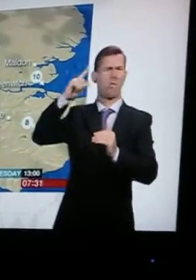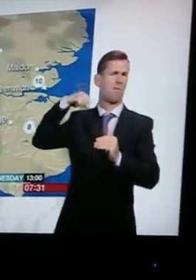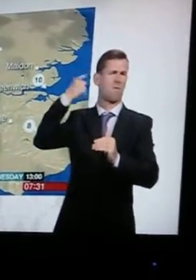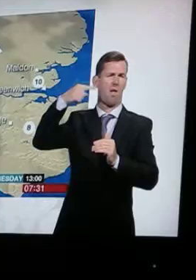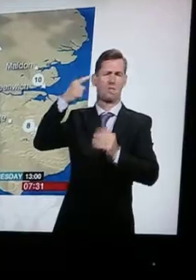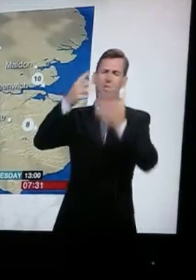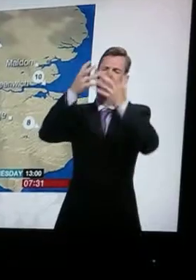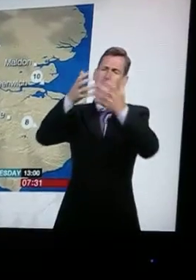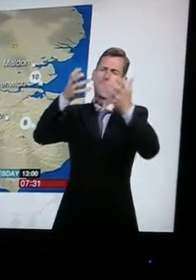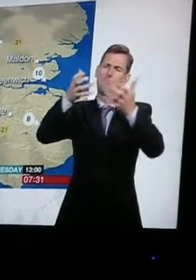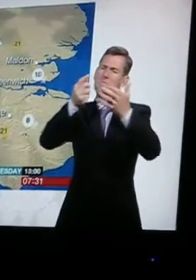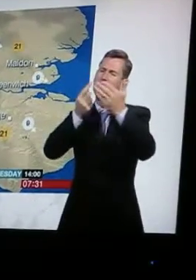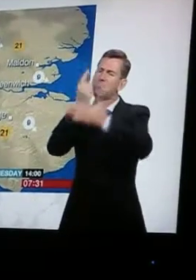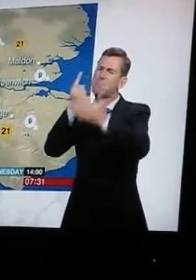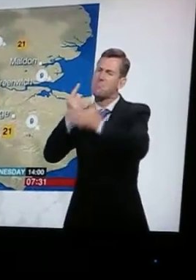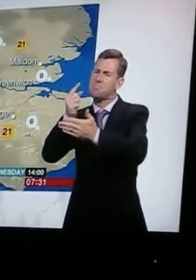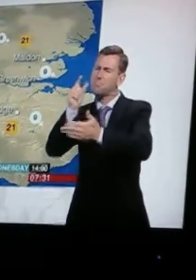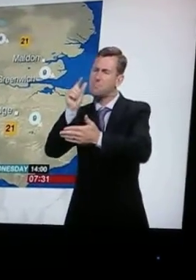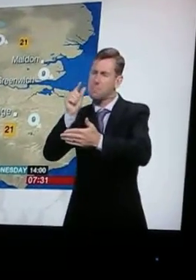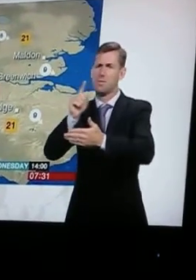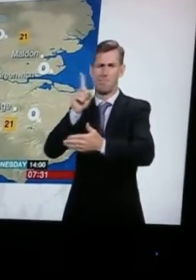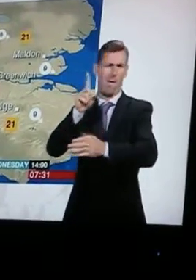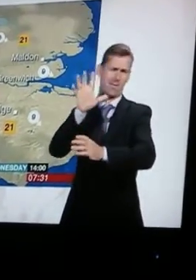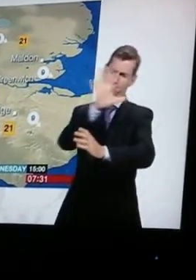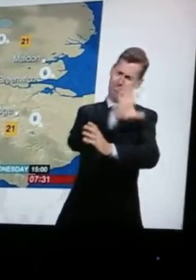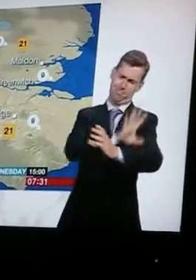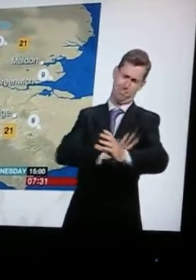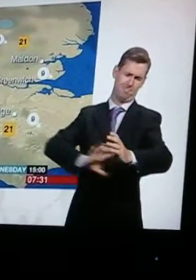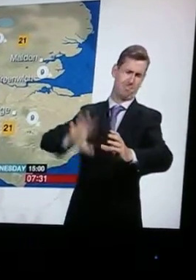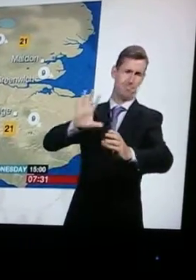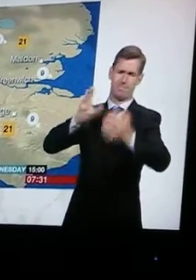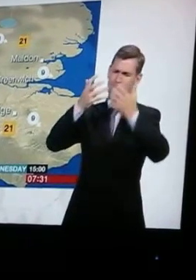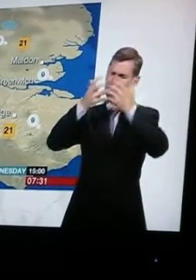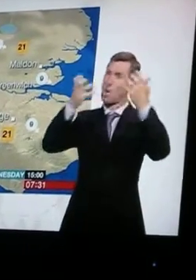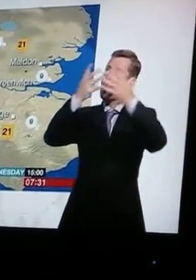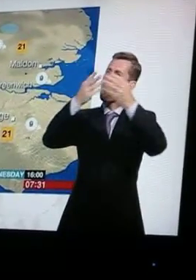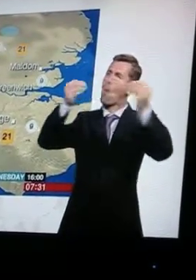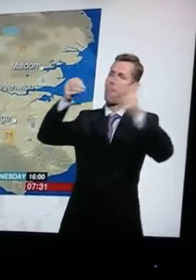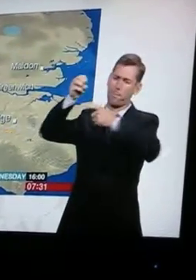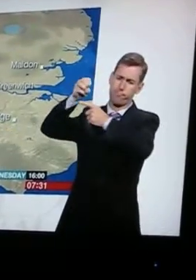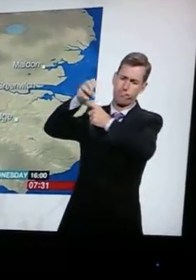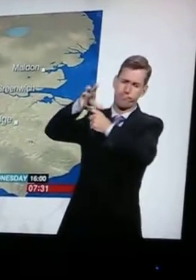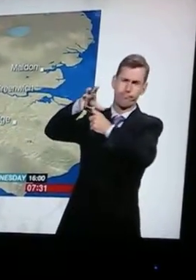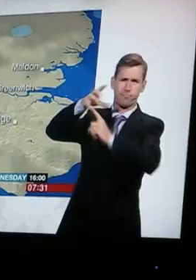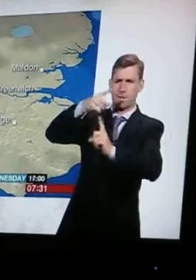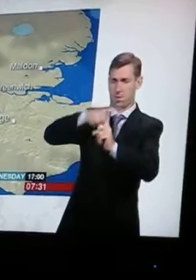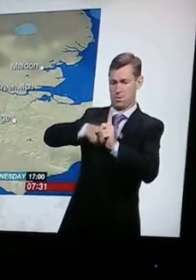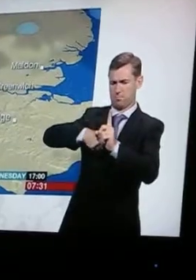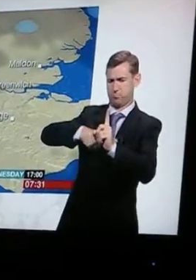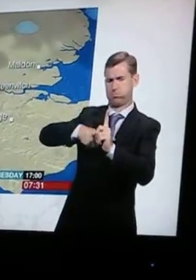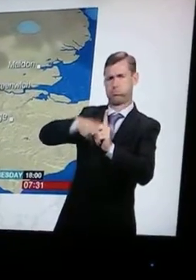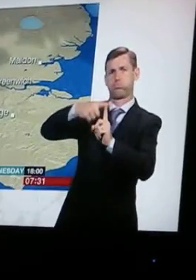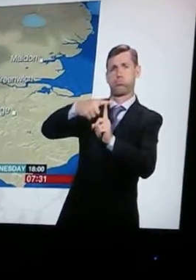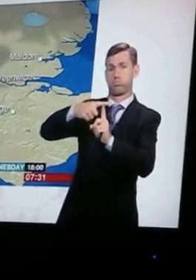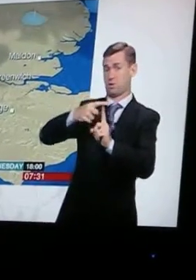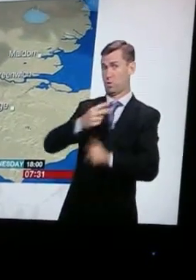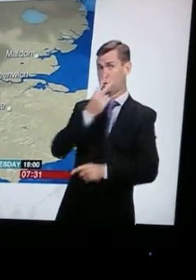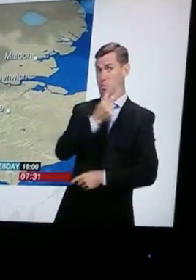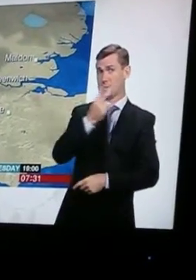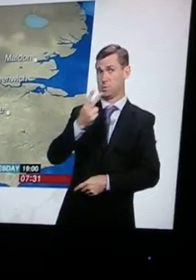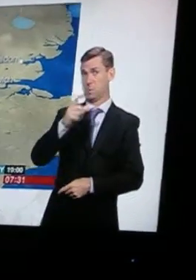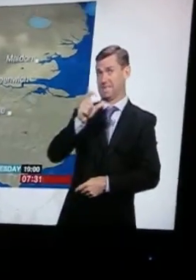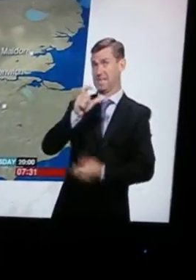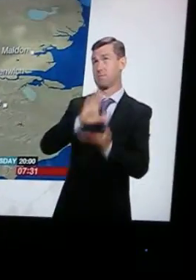generally, for most of London and towards the south especially, temperatures will do very nicely indeed in plenty of sunshine. 22 Celsius,